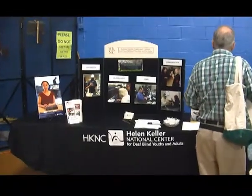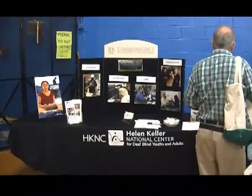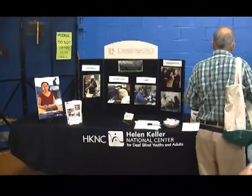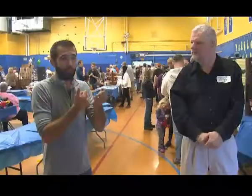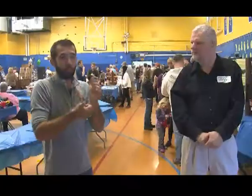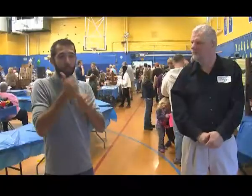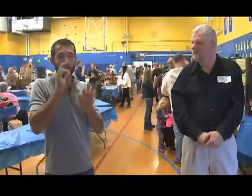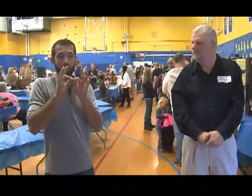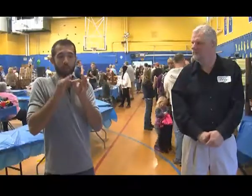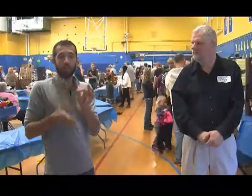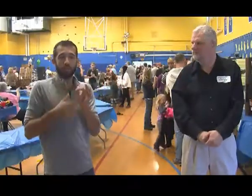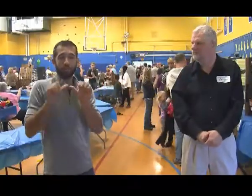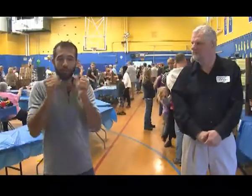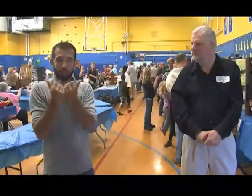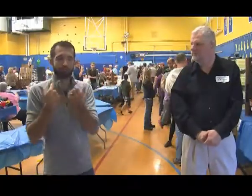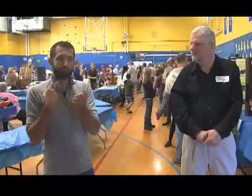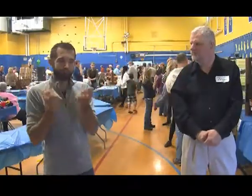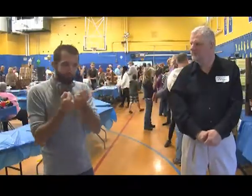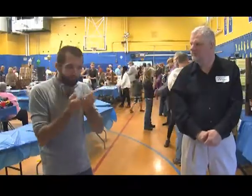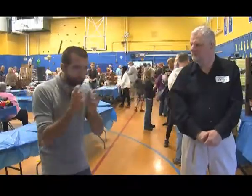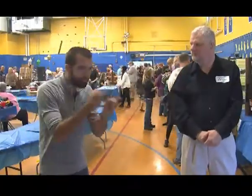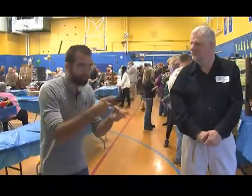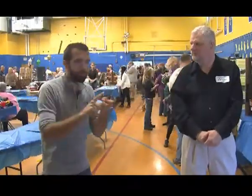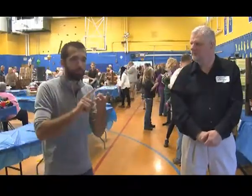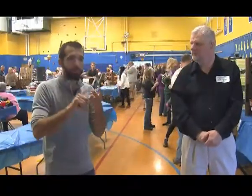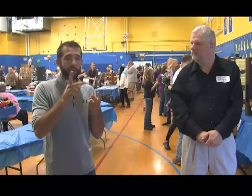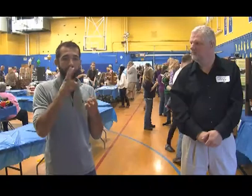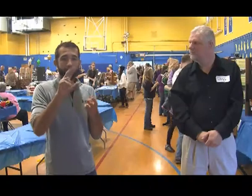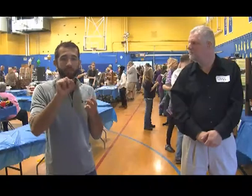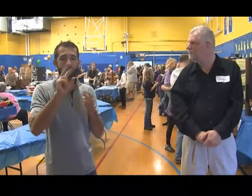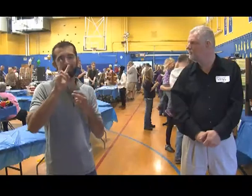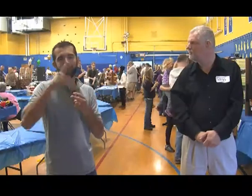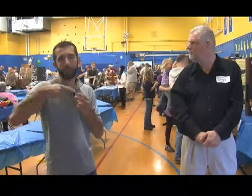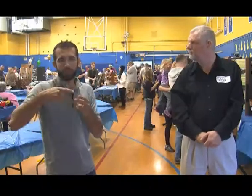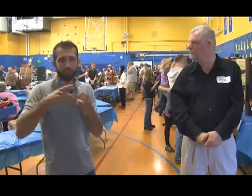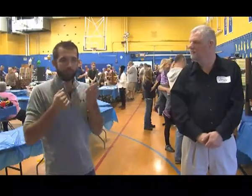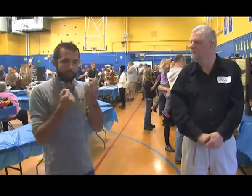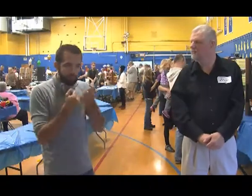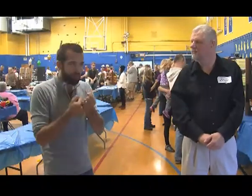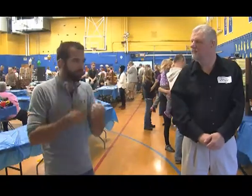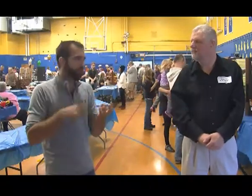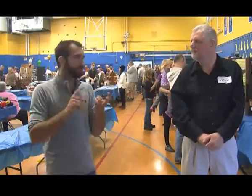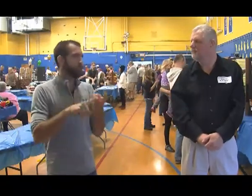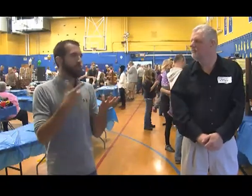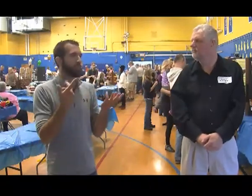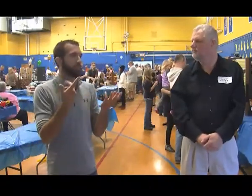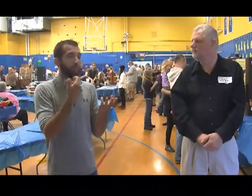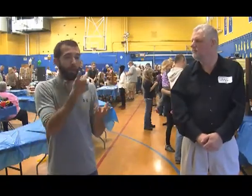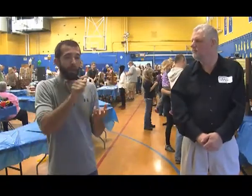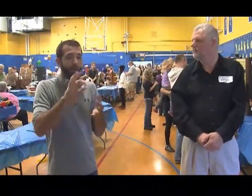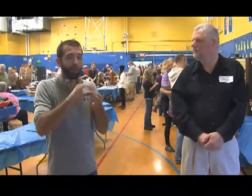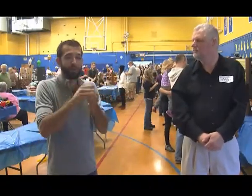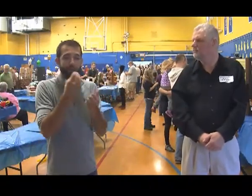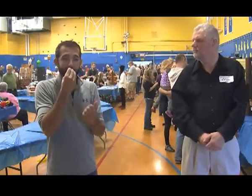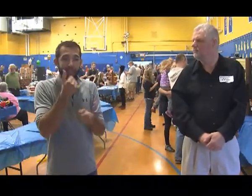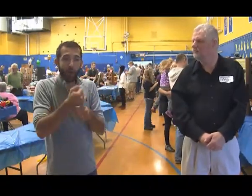agencies that also donate to the festival to keep it running. And we have a video phone company that is here.